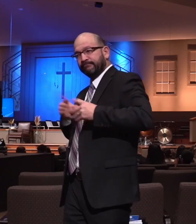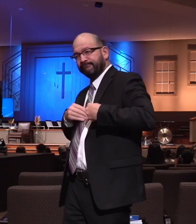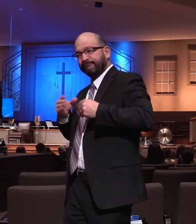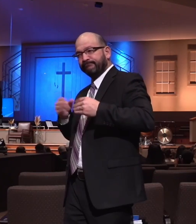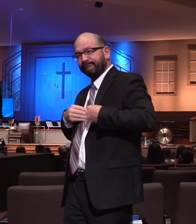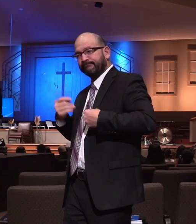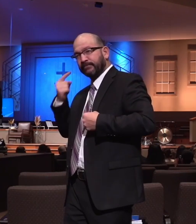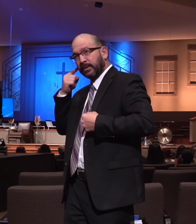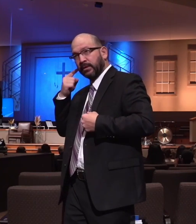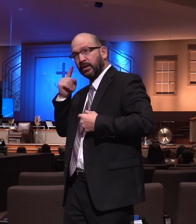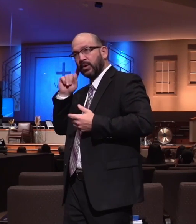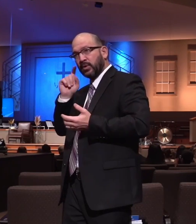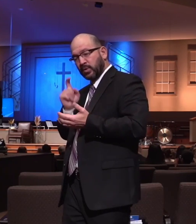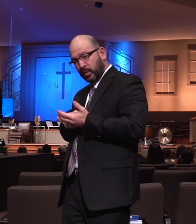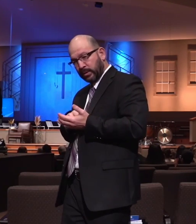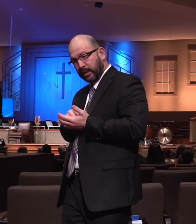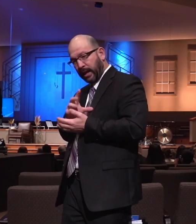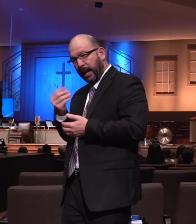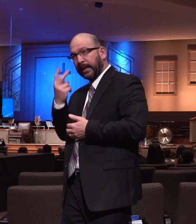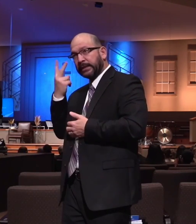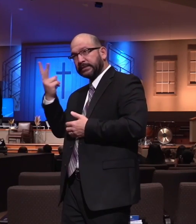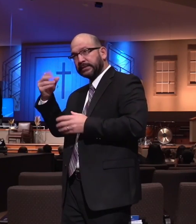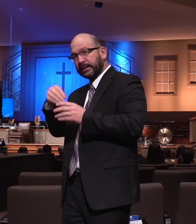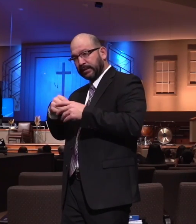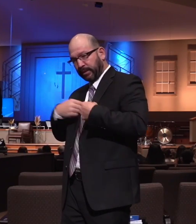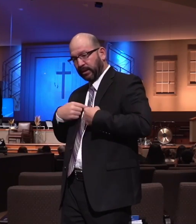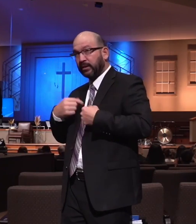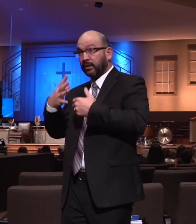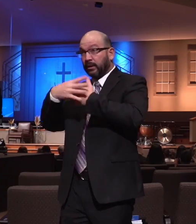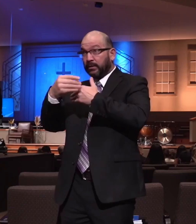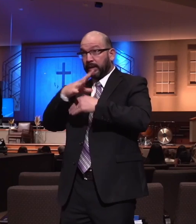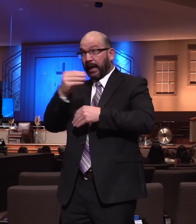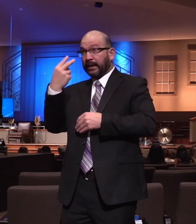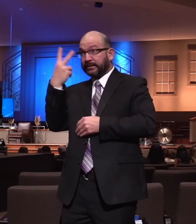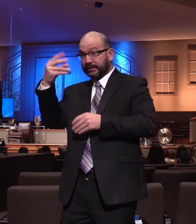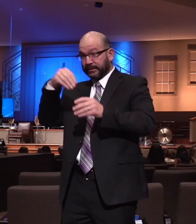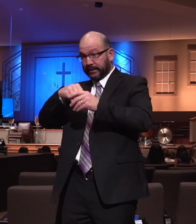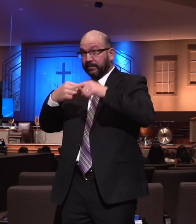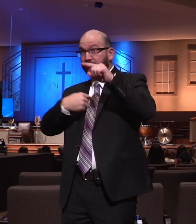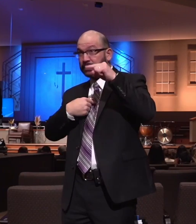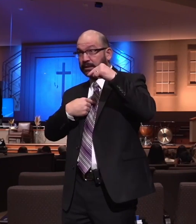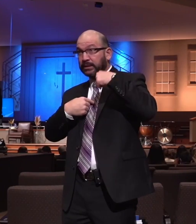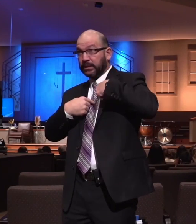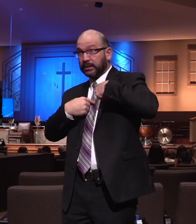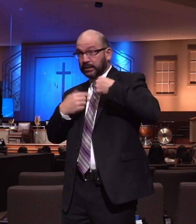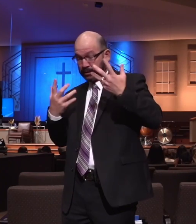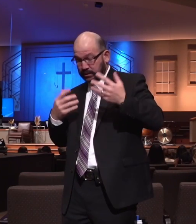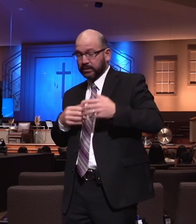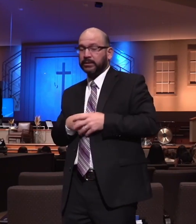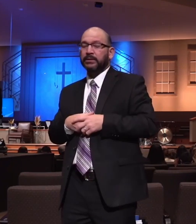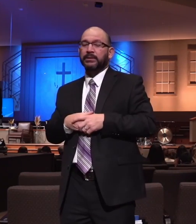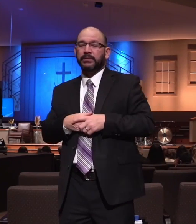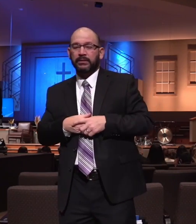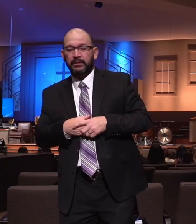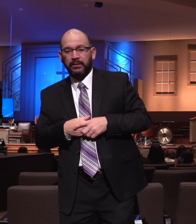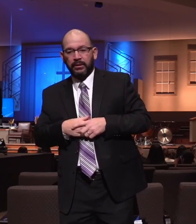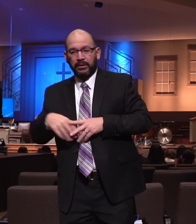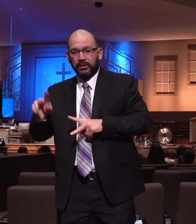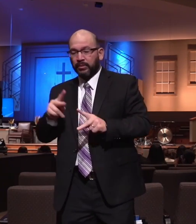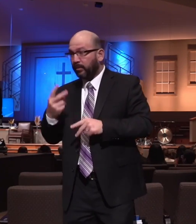it. But notice that phrase, and seen in me. Let's say that together, and seen in me. People do what